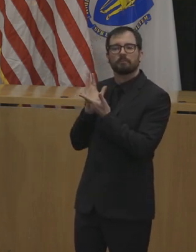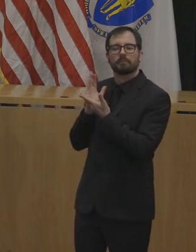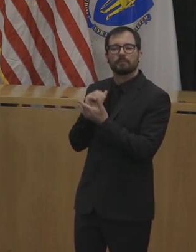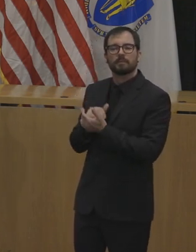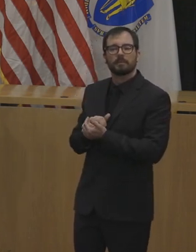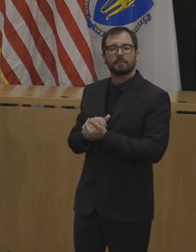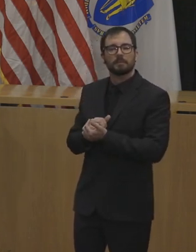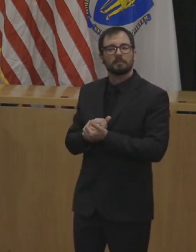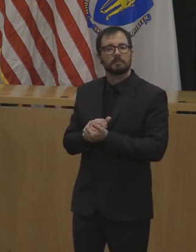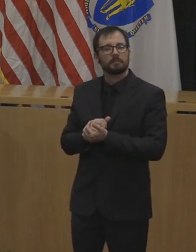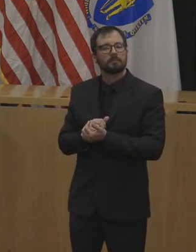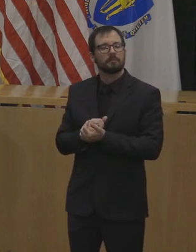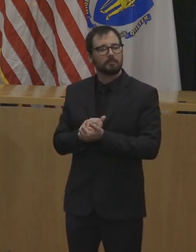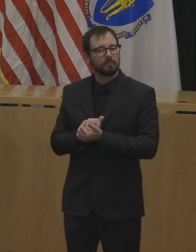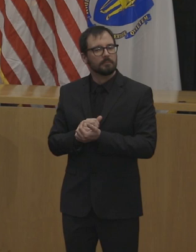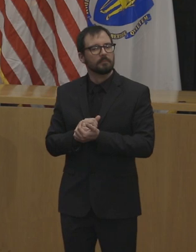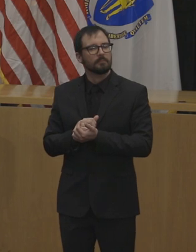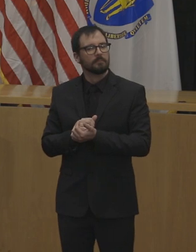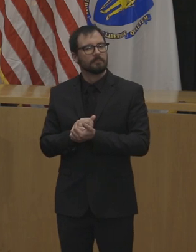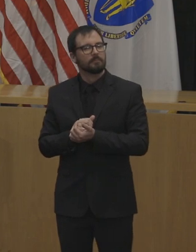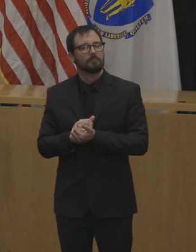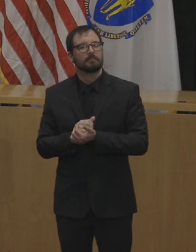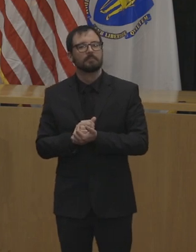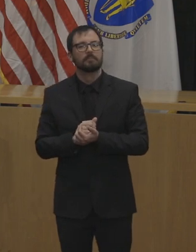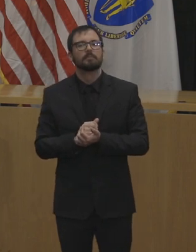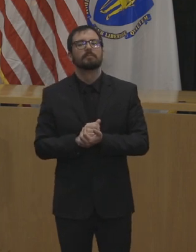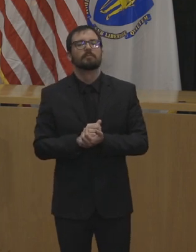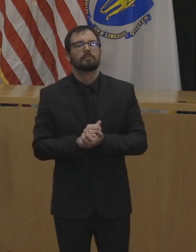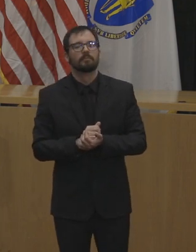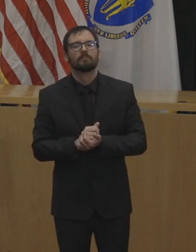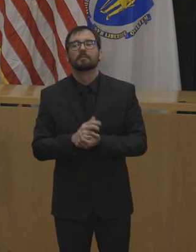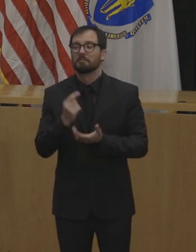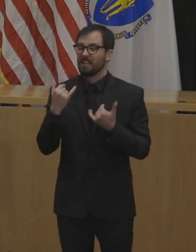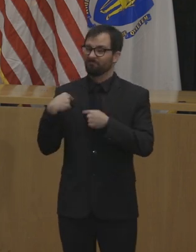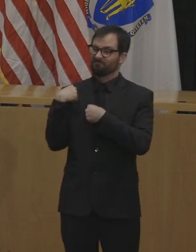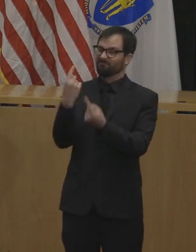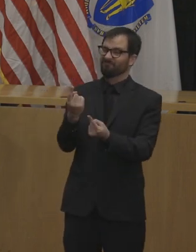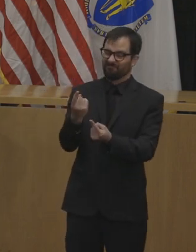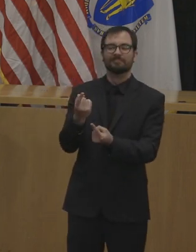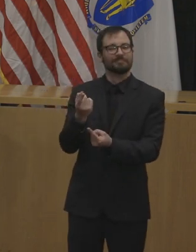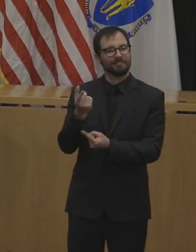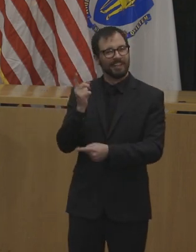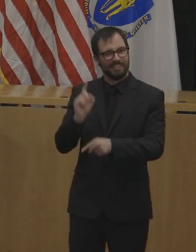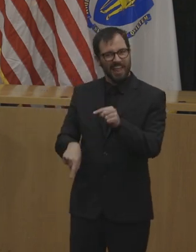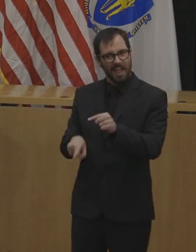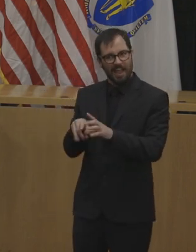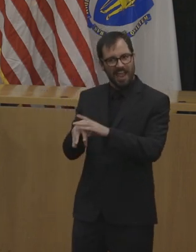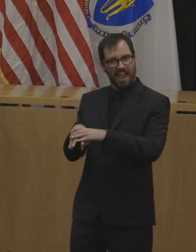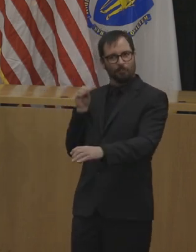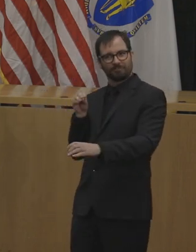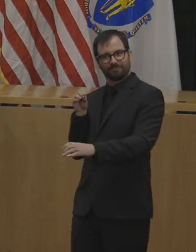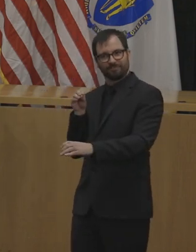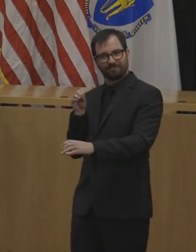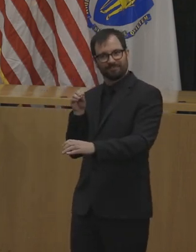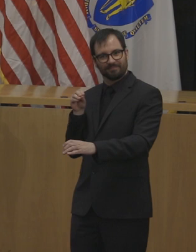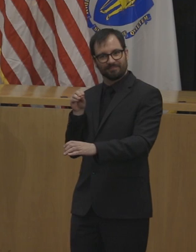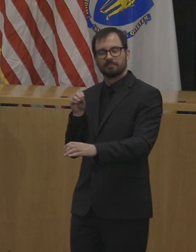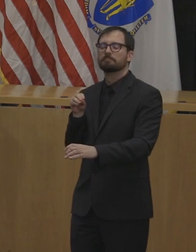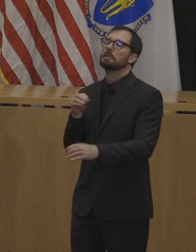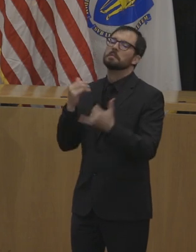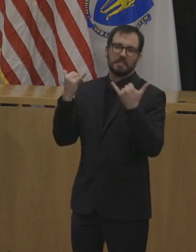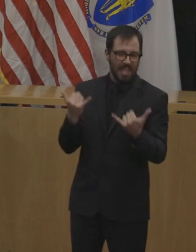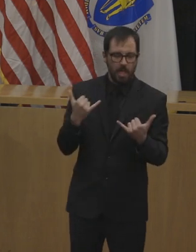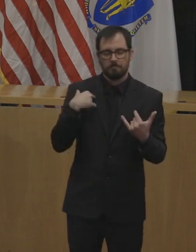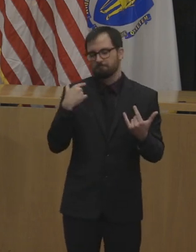container to a takeout meal or a delivery meal. So that is also included in this municipal